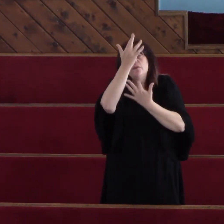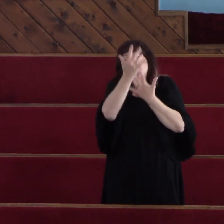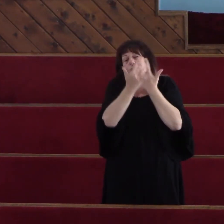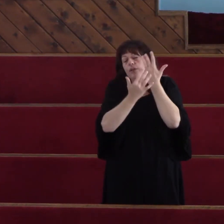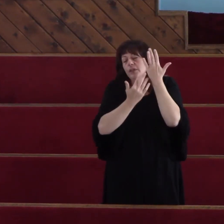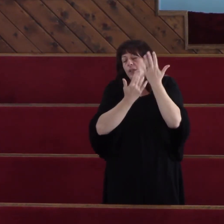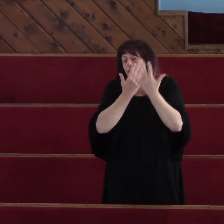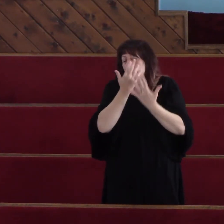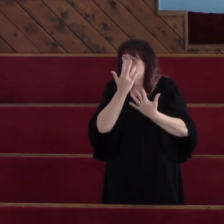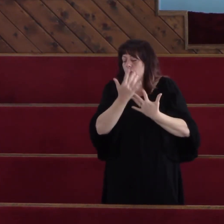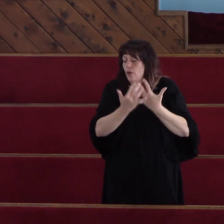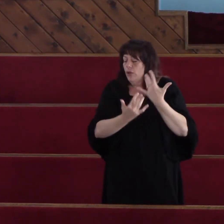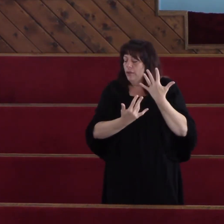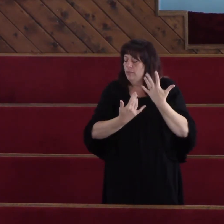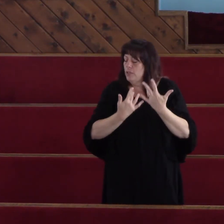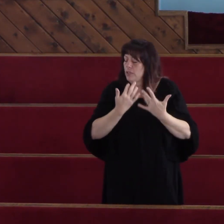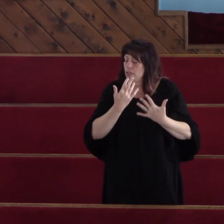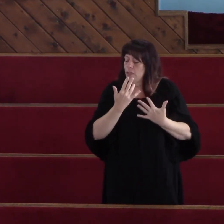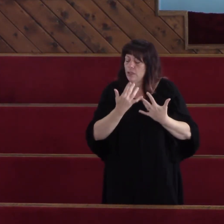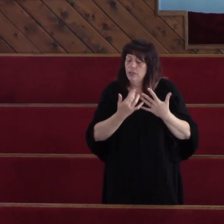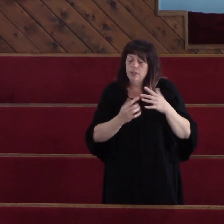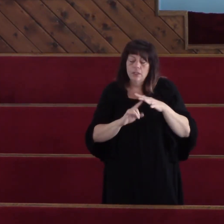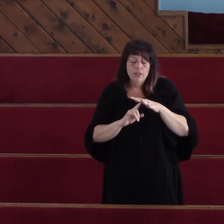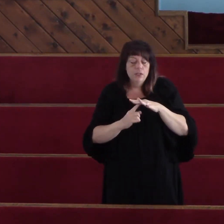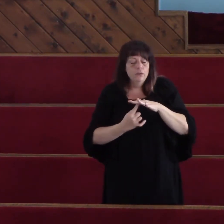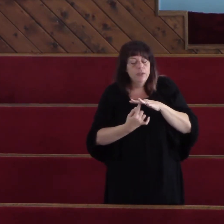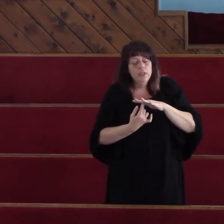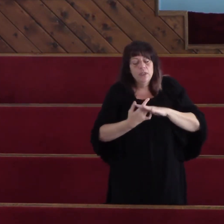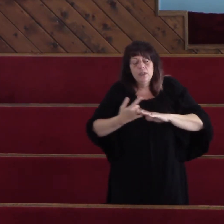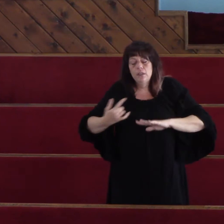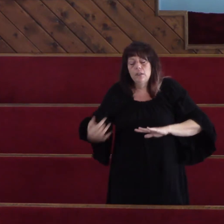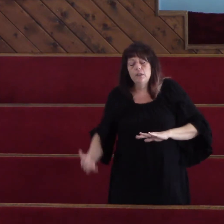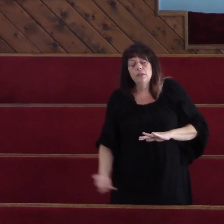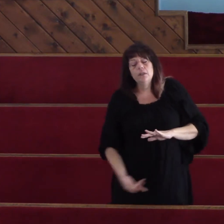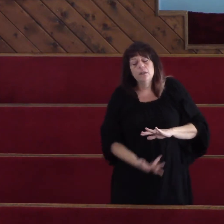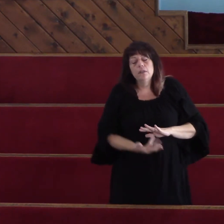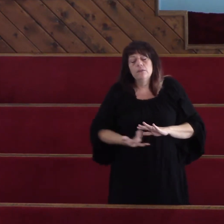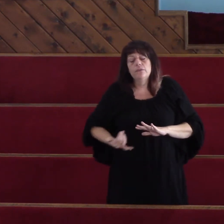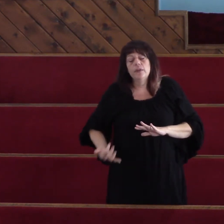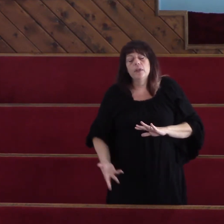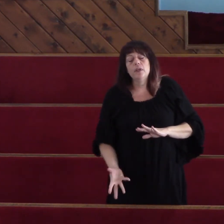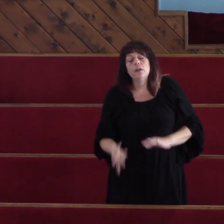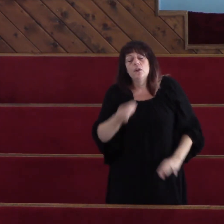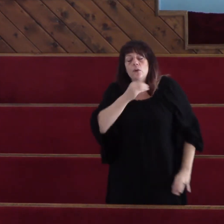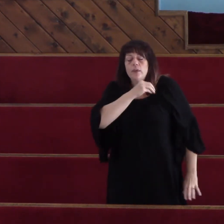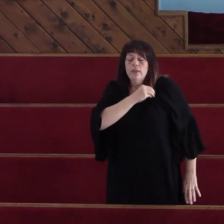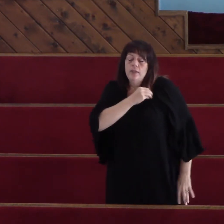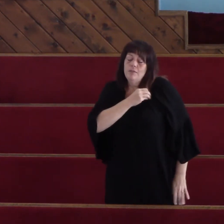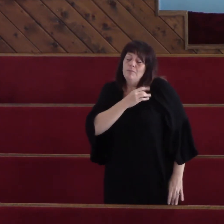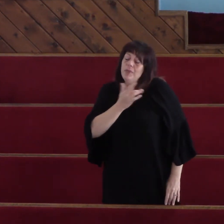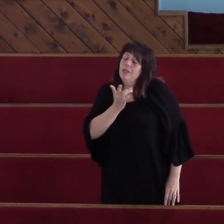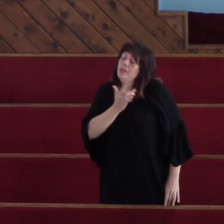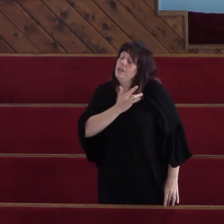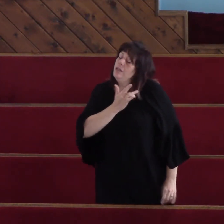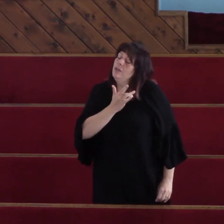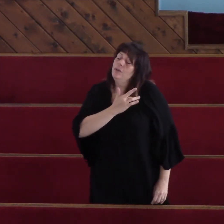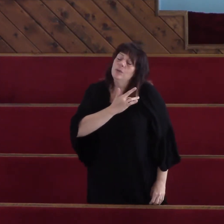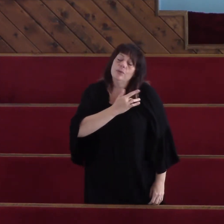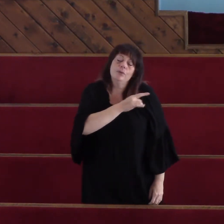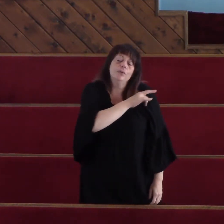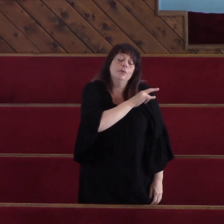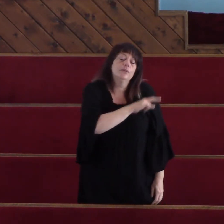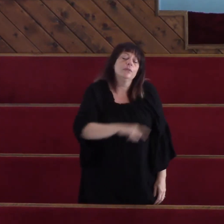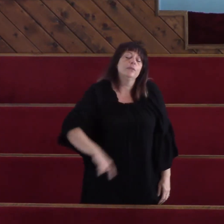on me, rekindle the fire within me,